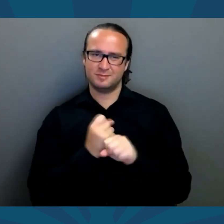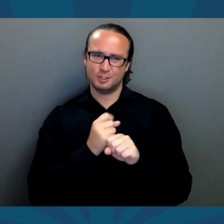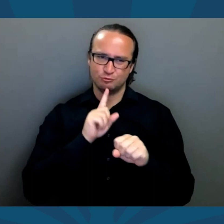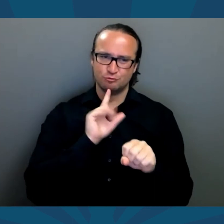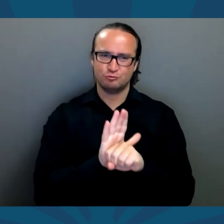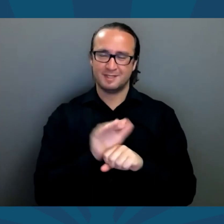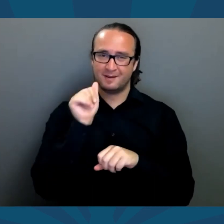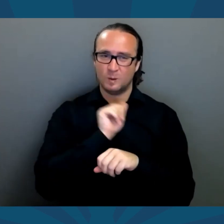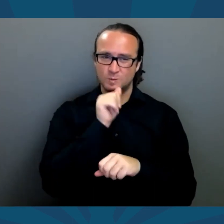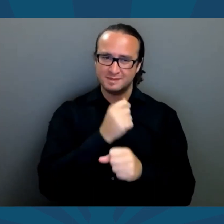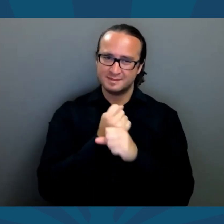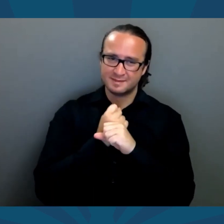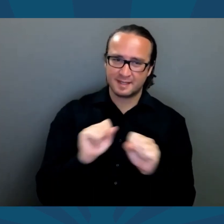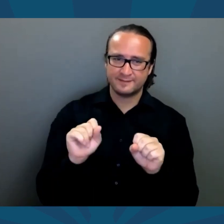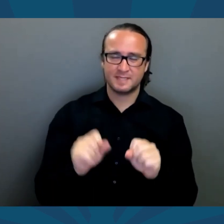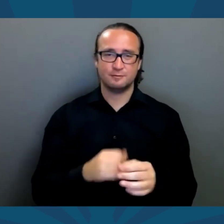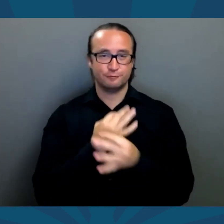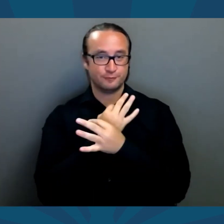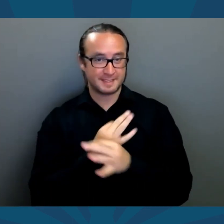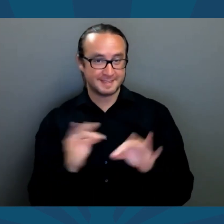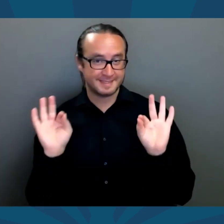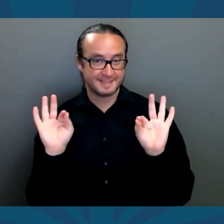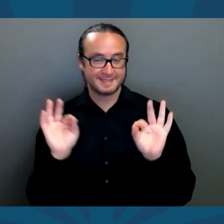free, and prosperous state.